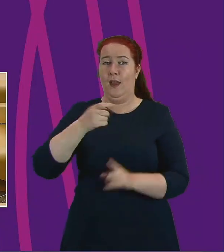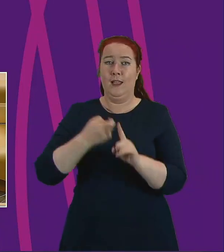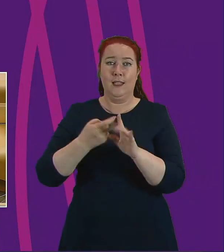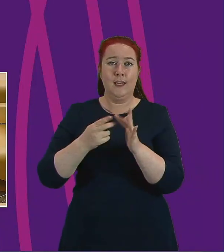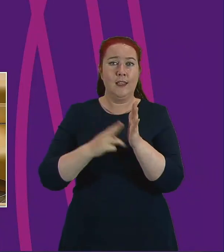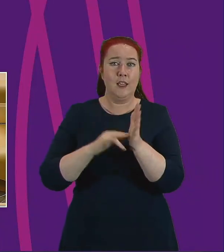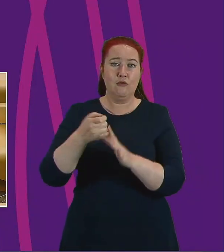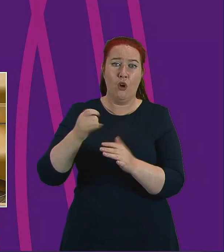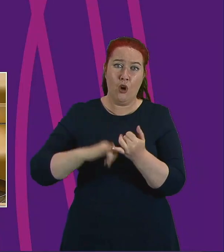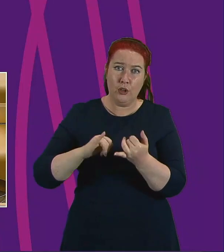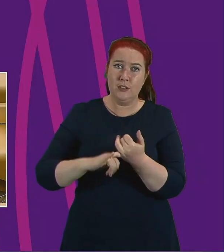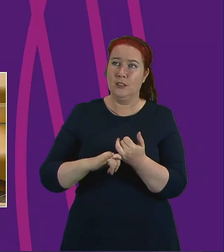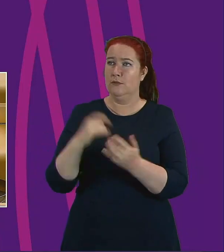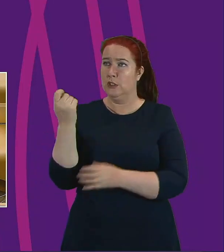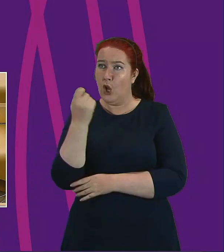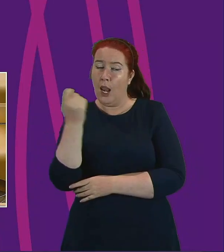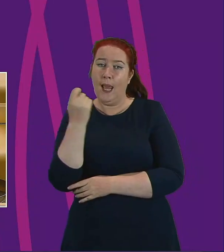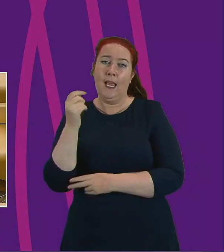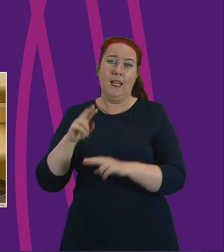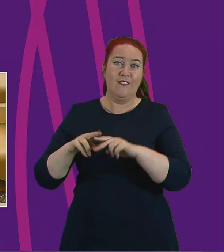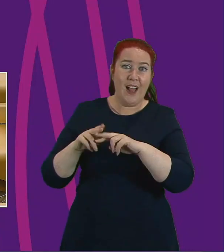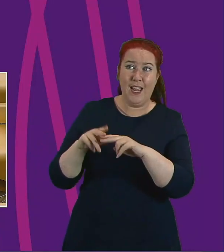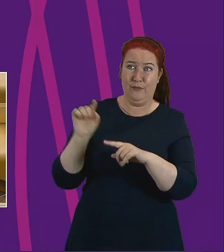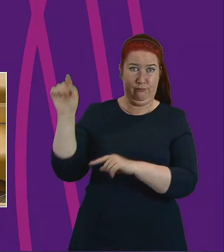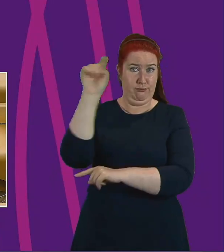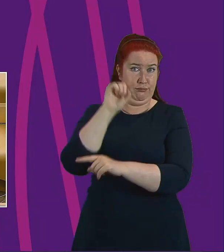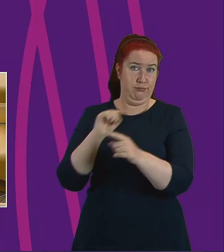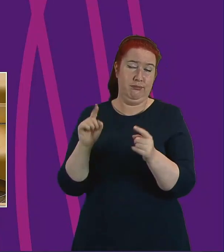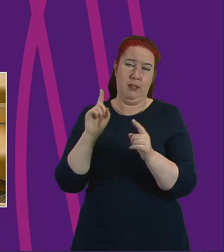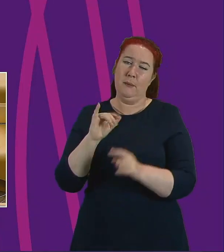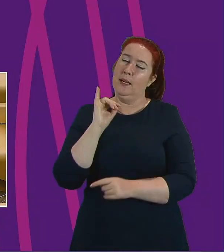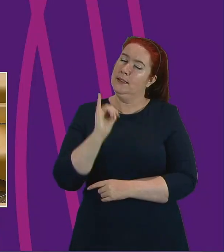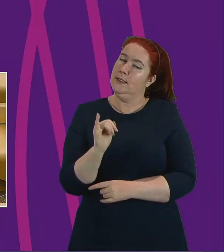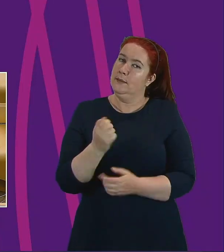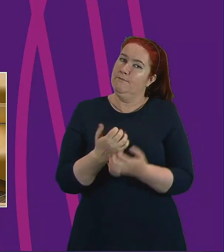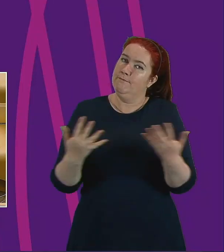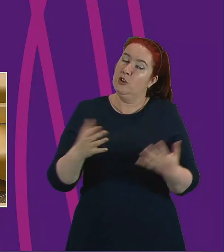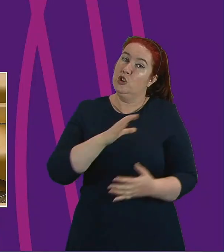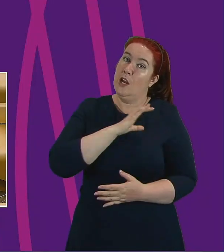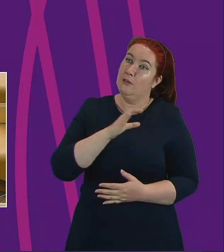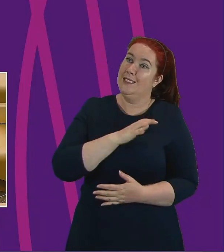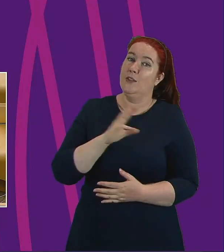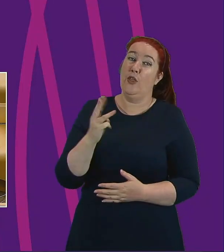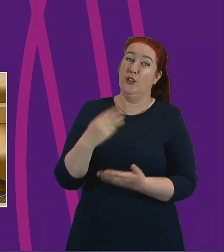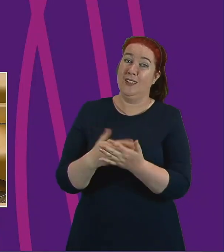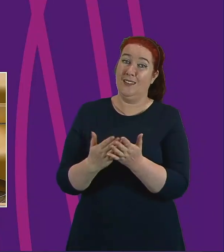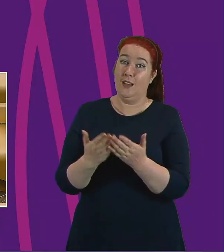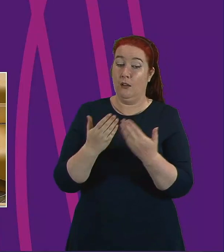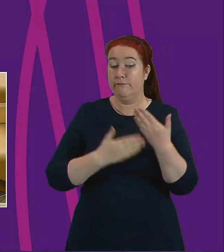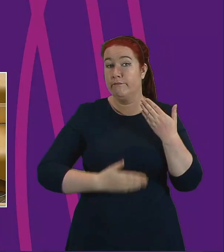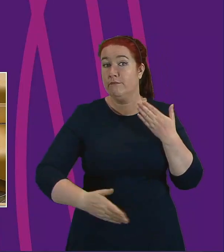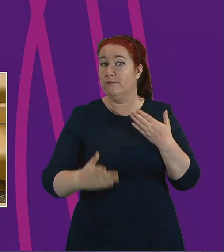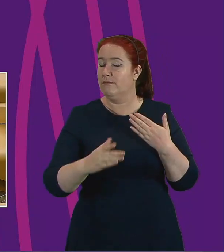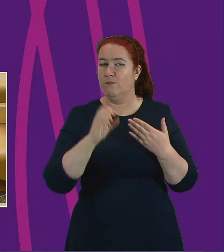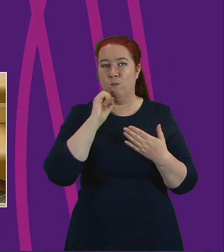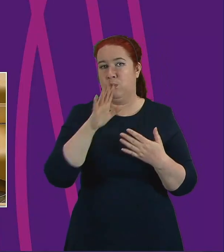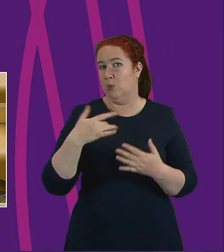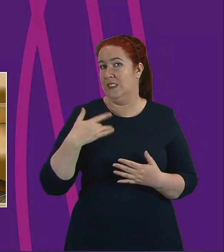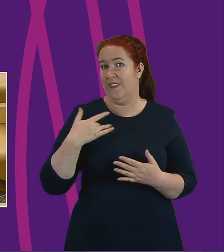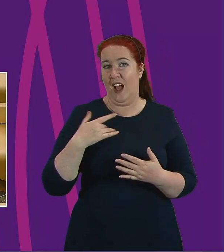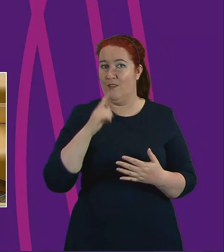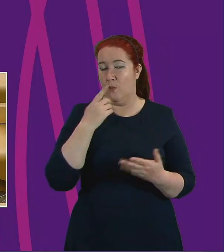also across my region. But many charities and third sector organisations may or will not survive during this pandemic.